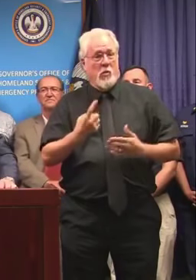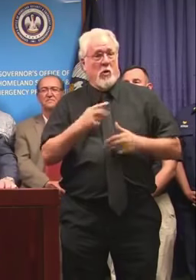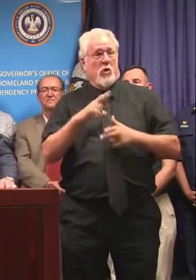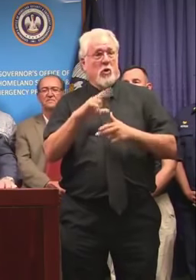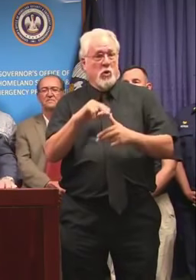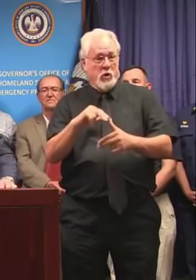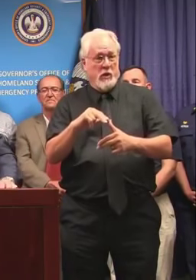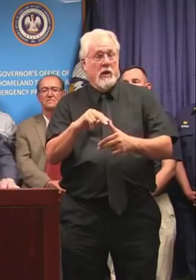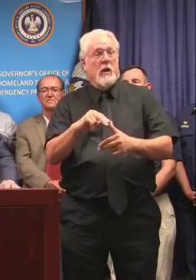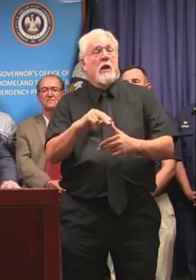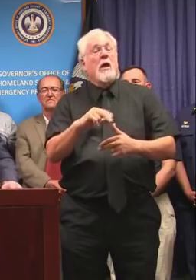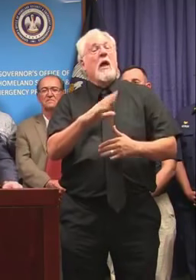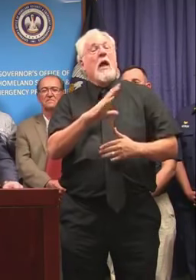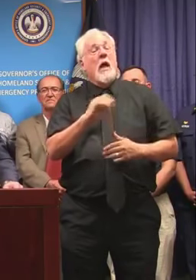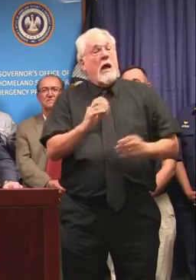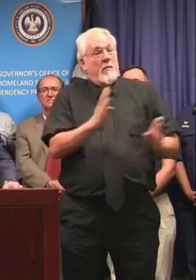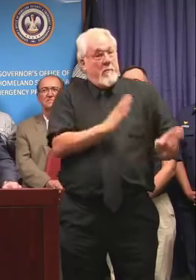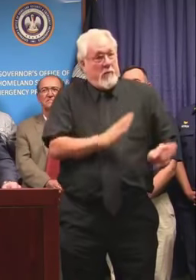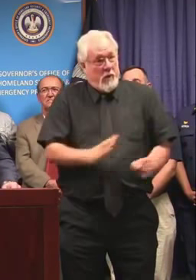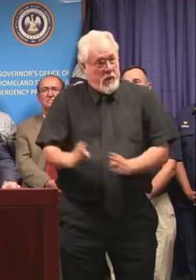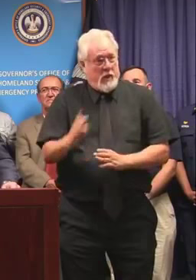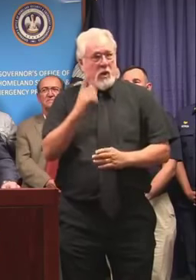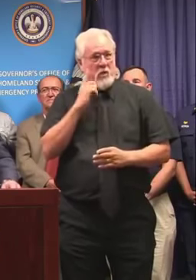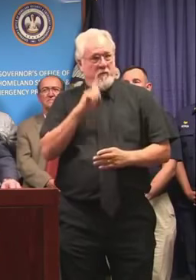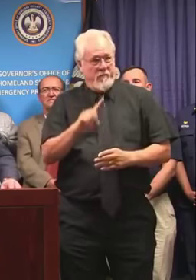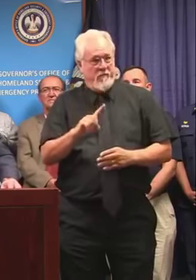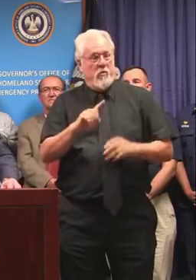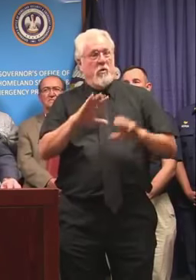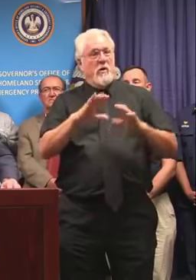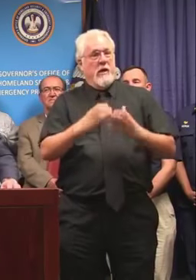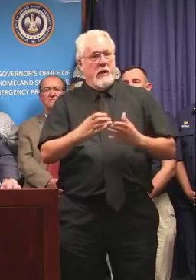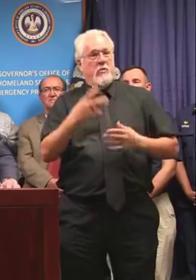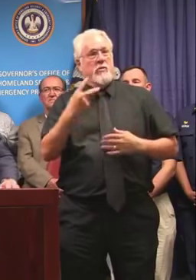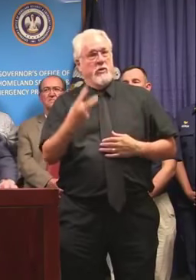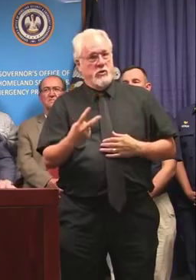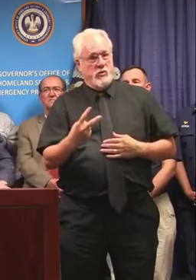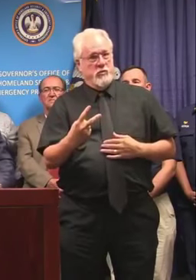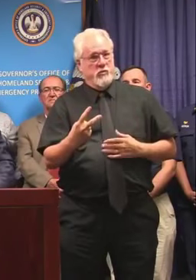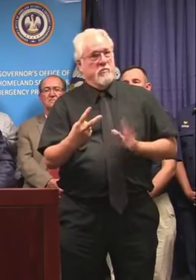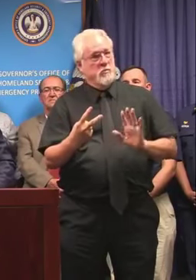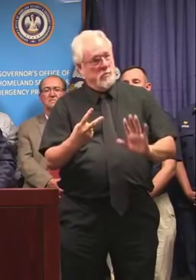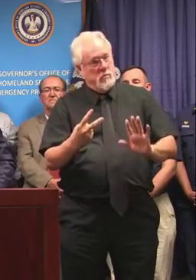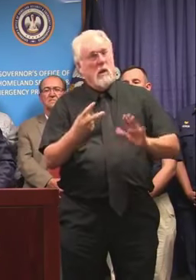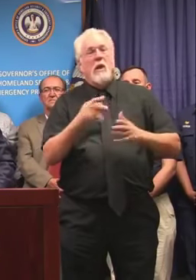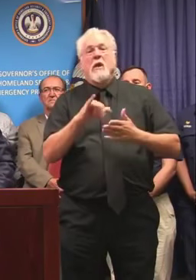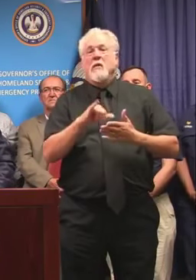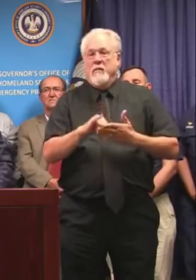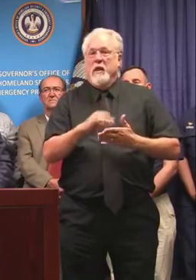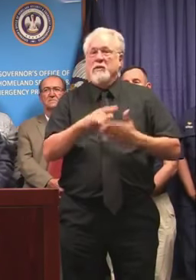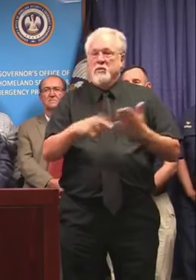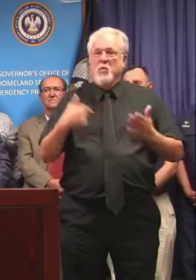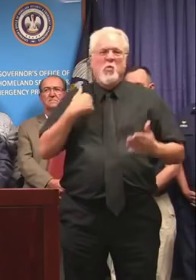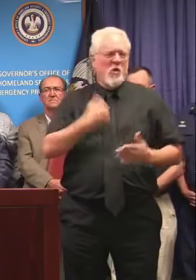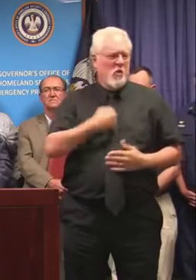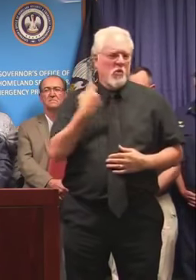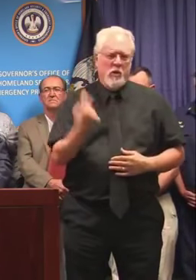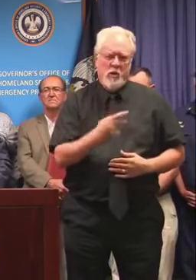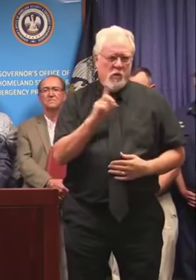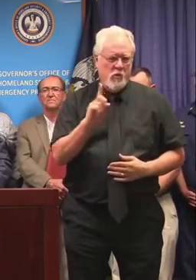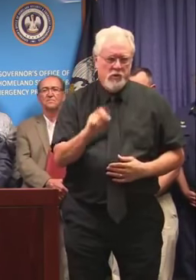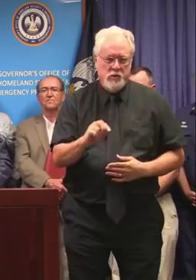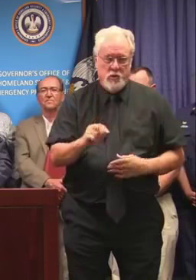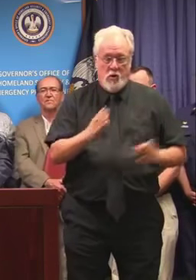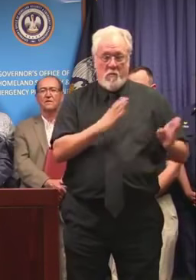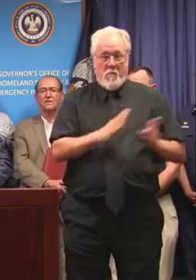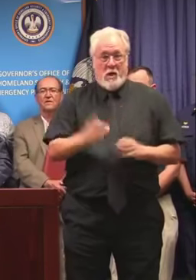hurricane and to plan for a Category 2. That's just what we always do is you